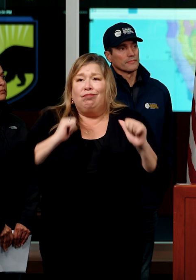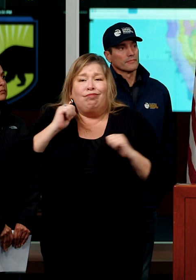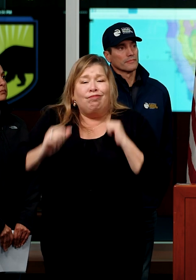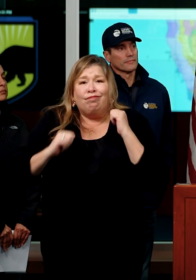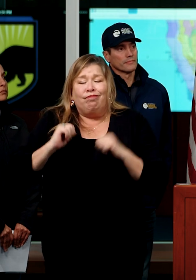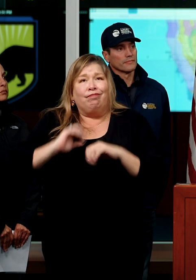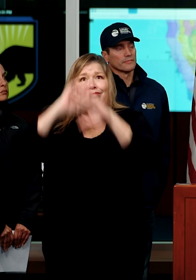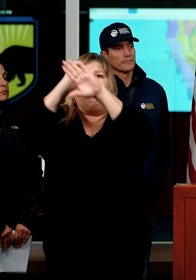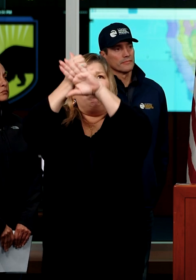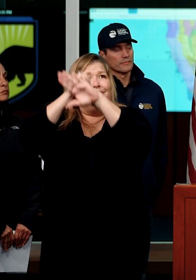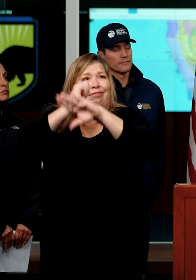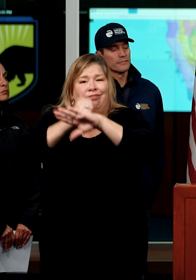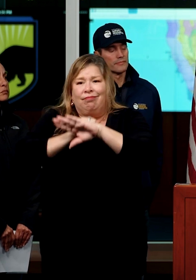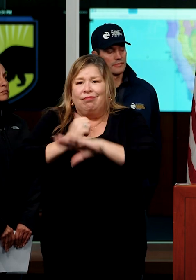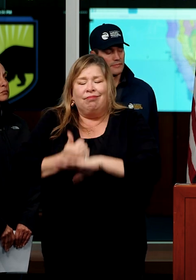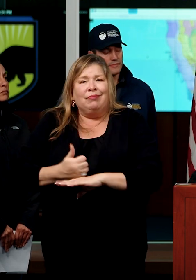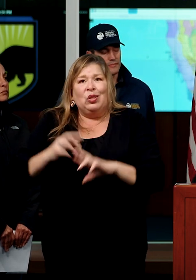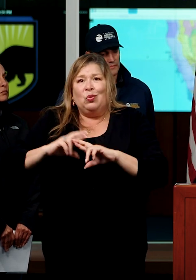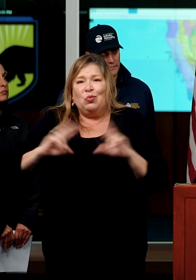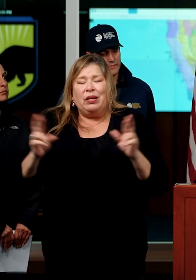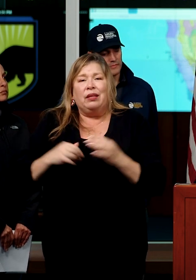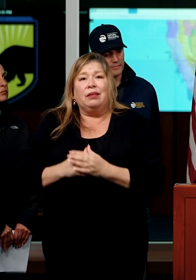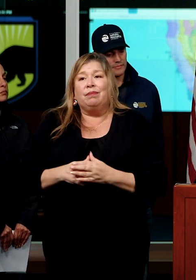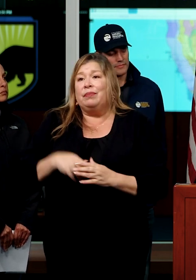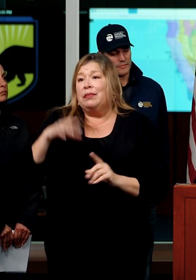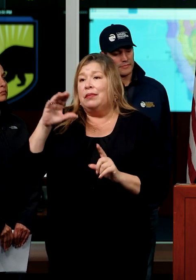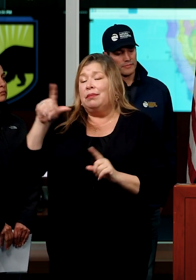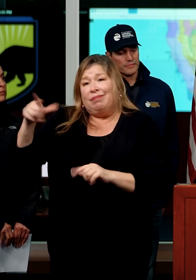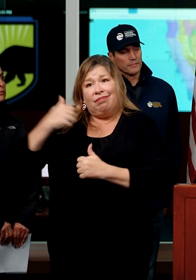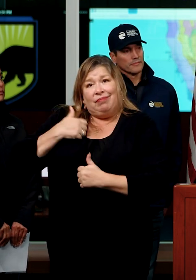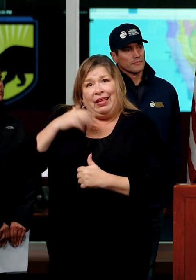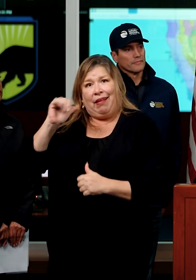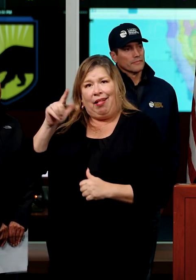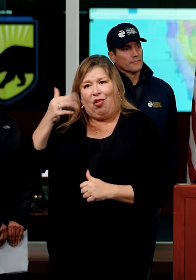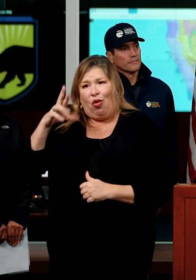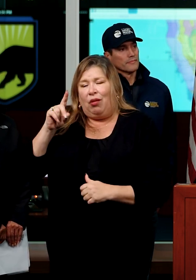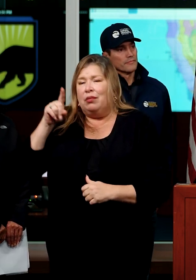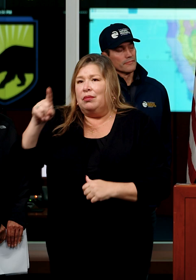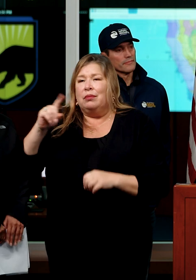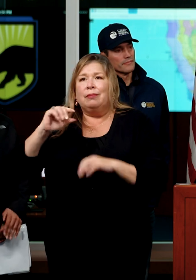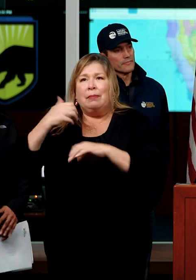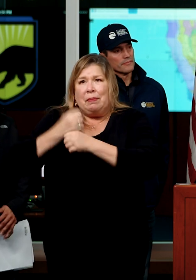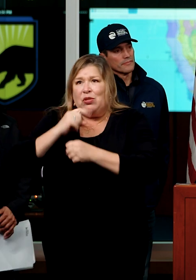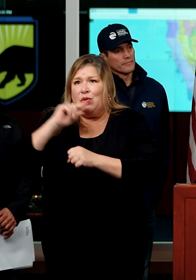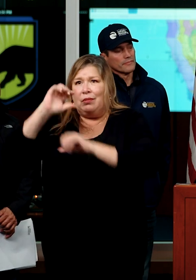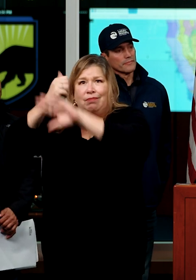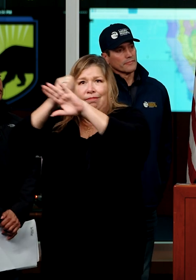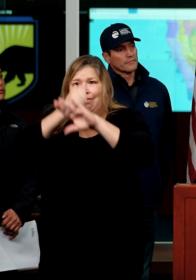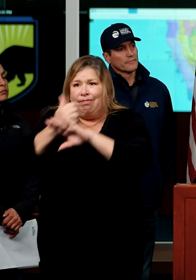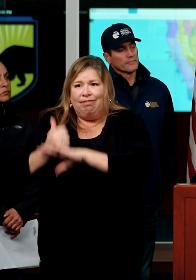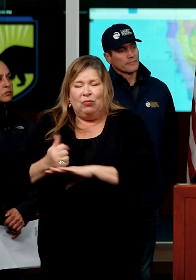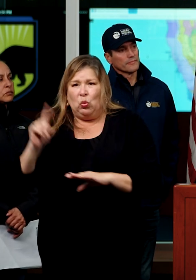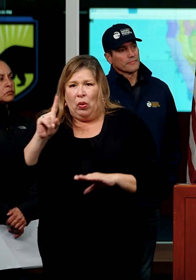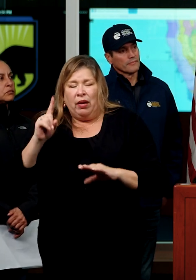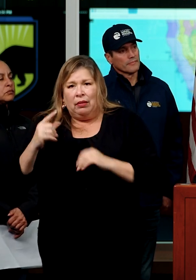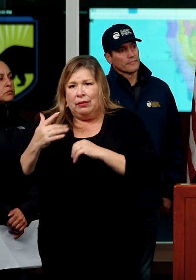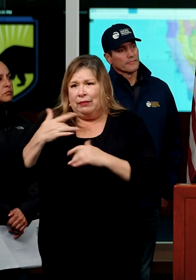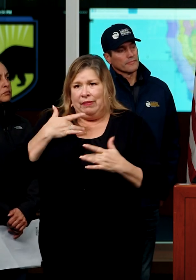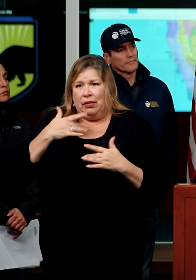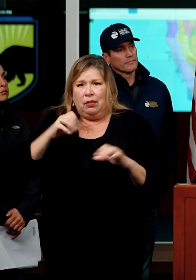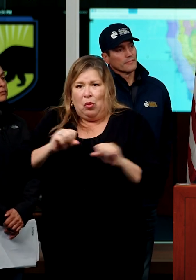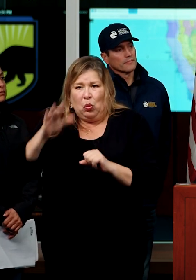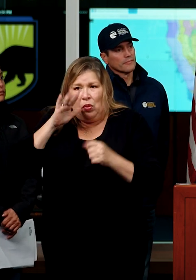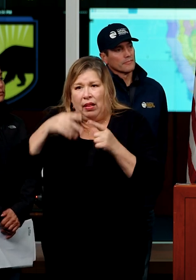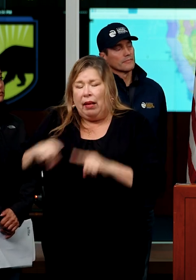about all the pre-positioning of assets, how Cal guards doing, uh, their best to pre-position counties all across the state, not